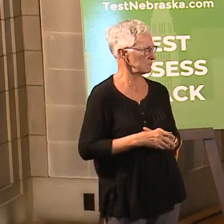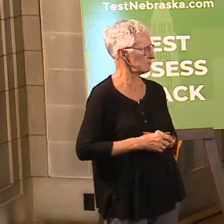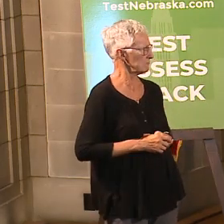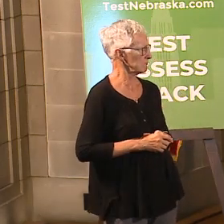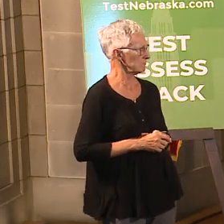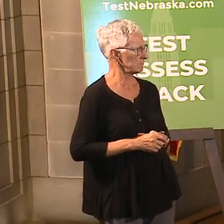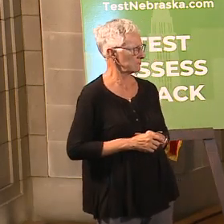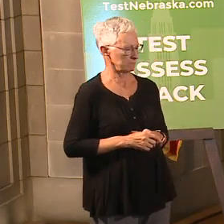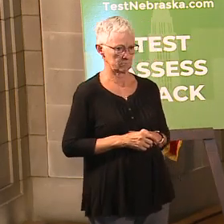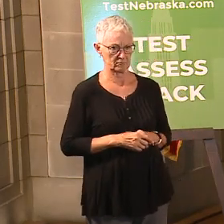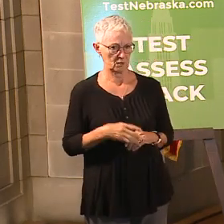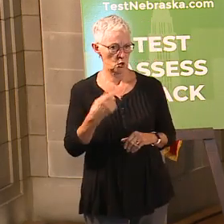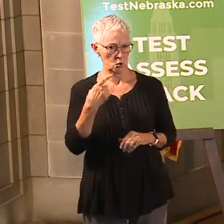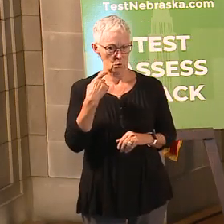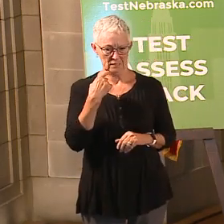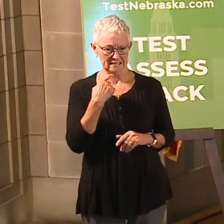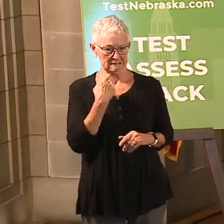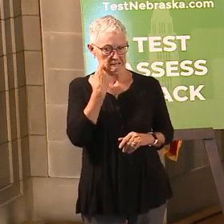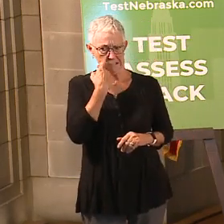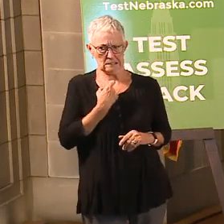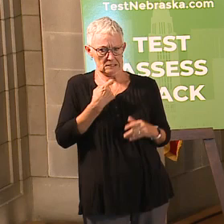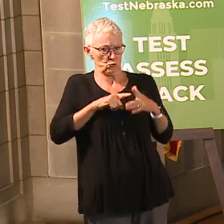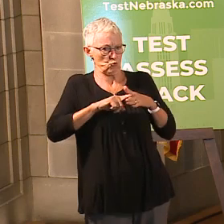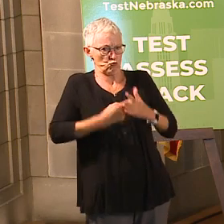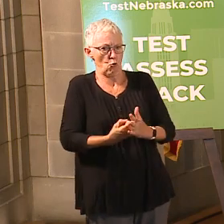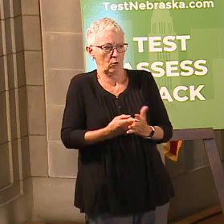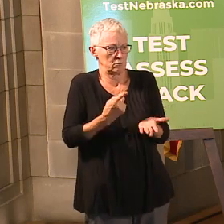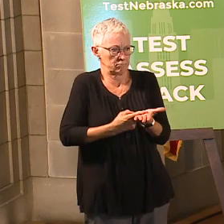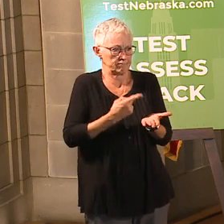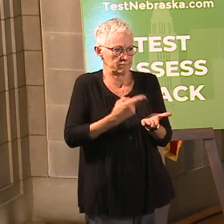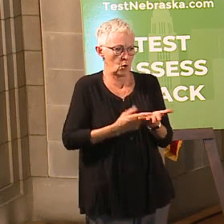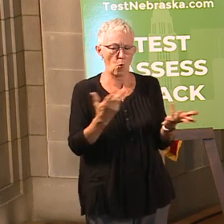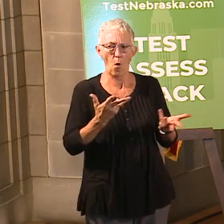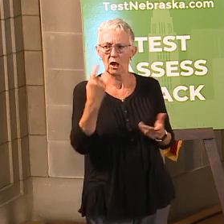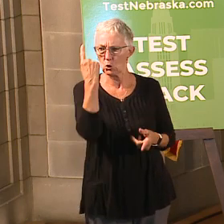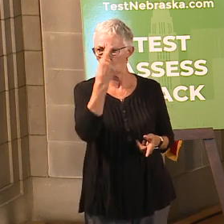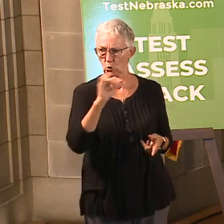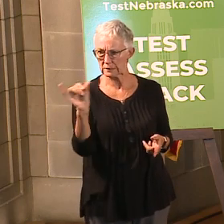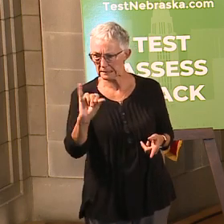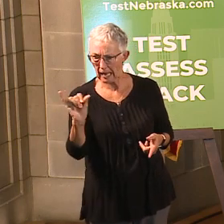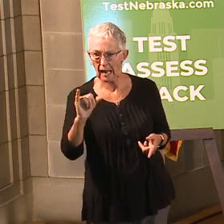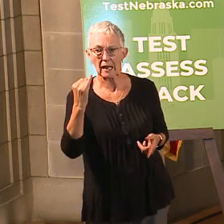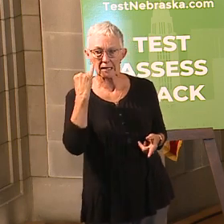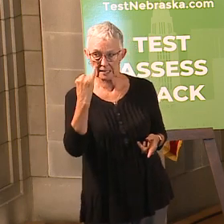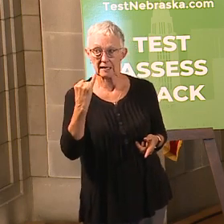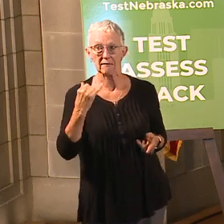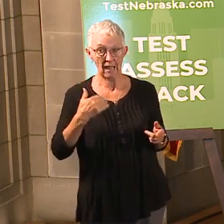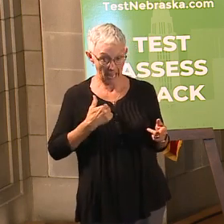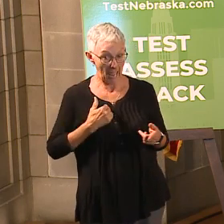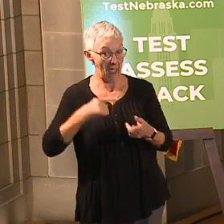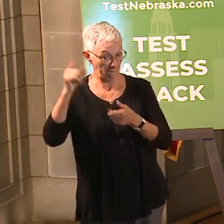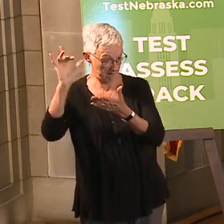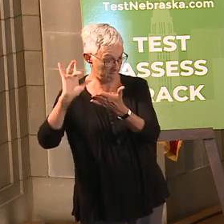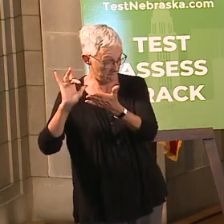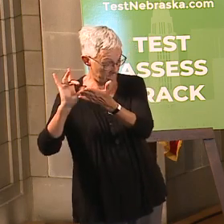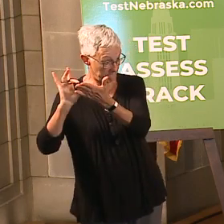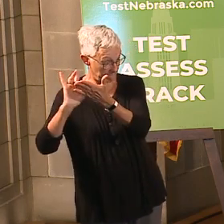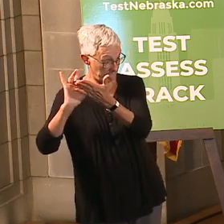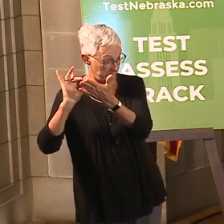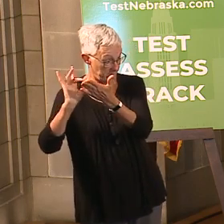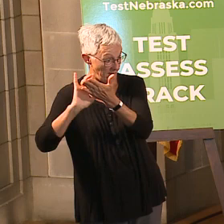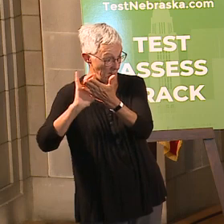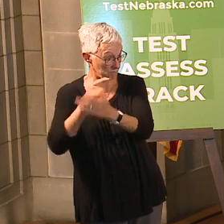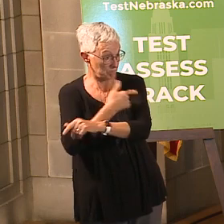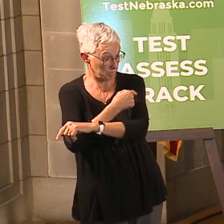And we have just started conversations about what that might look like as a vaccine becomes available, but there are requirements for vaccination